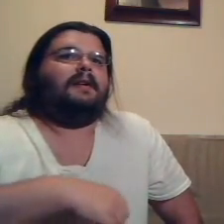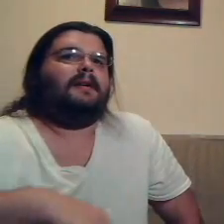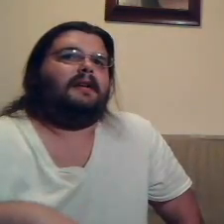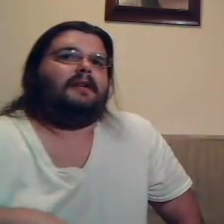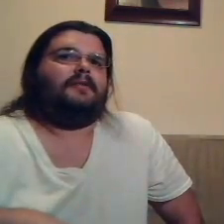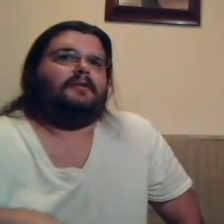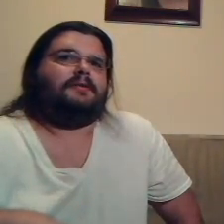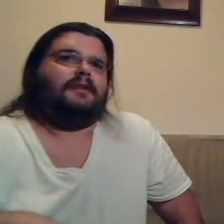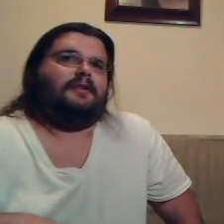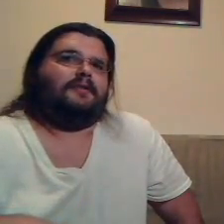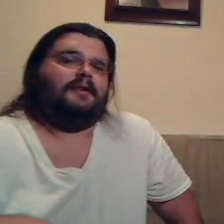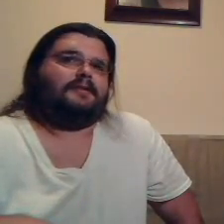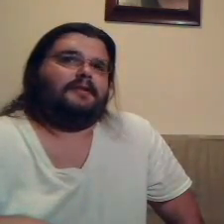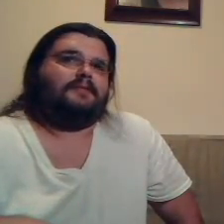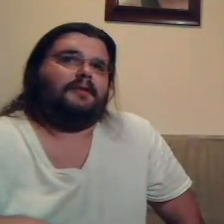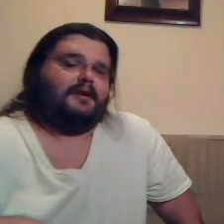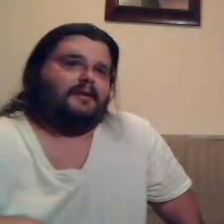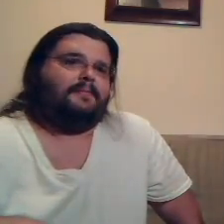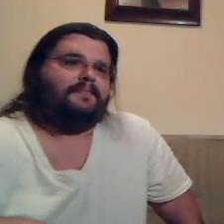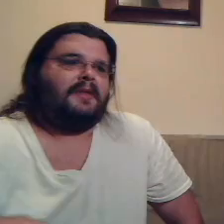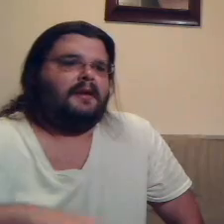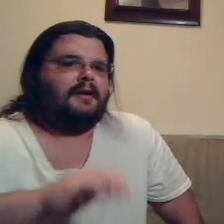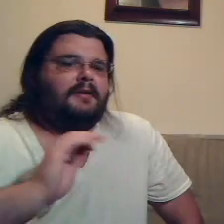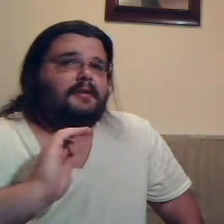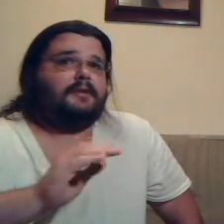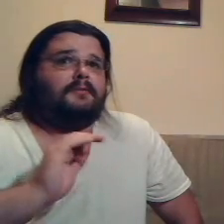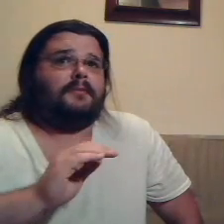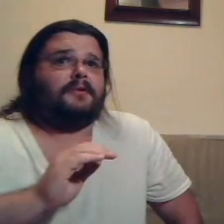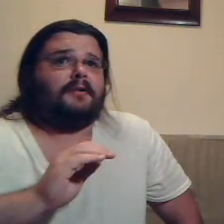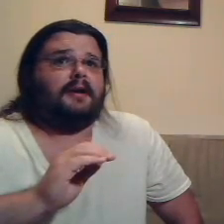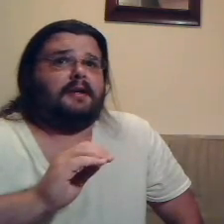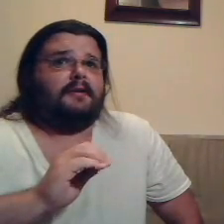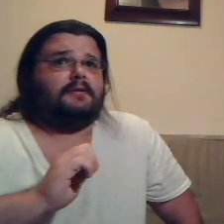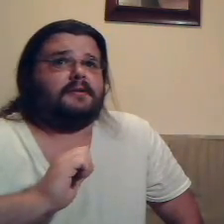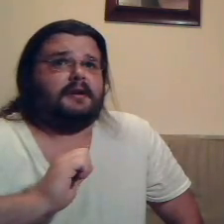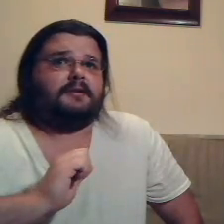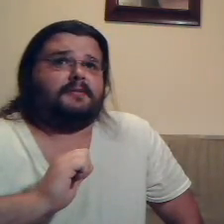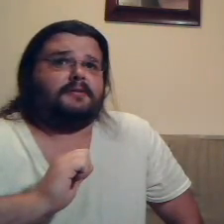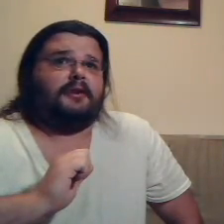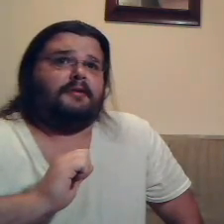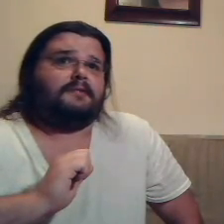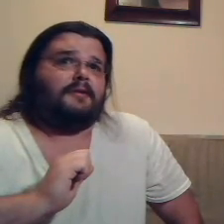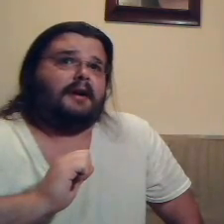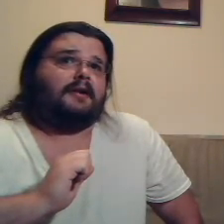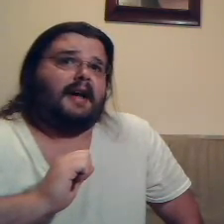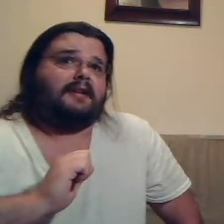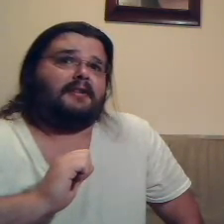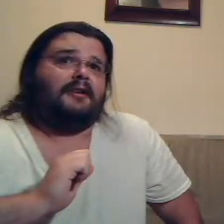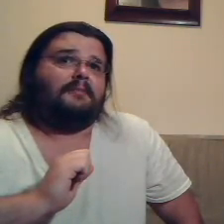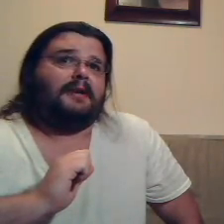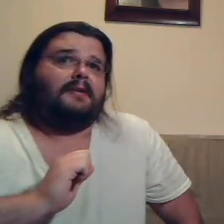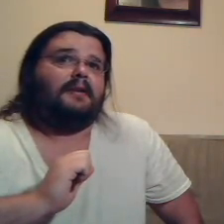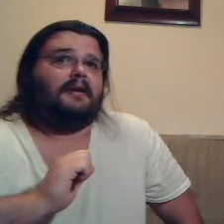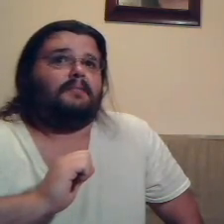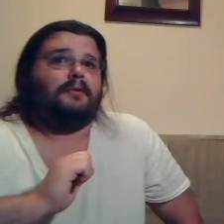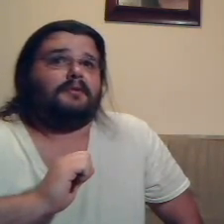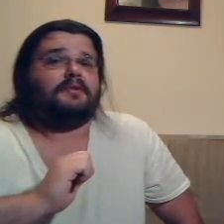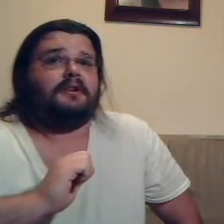And I know there was another instance where this woman tried to use the customer's always right tactic on me. Ha, bullshit.